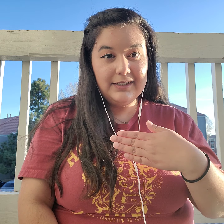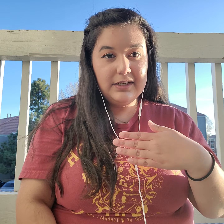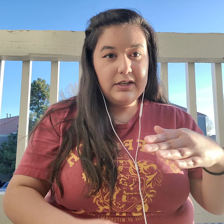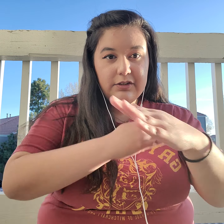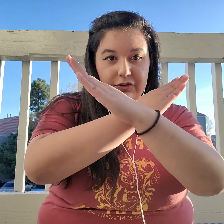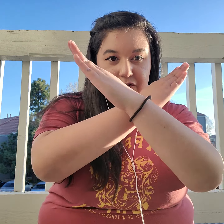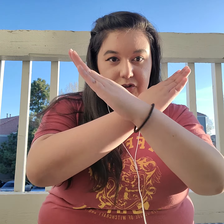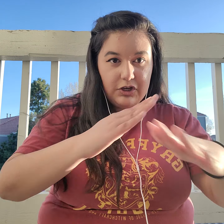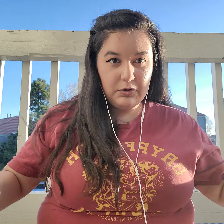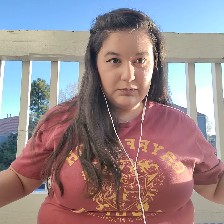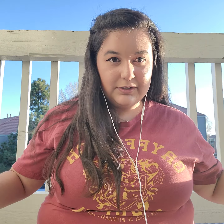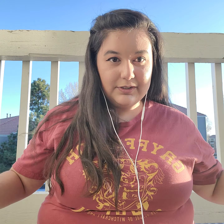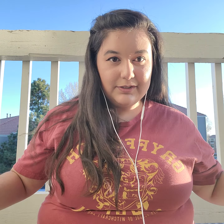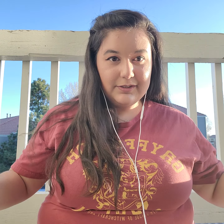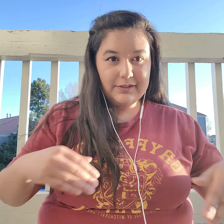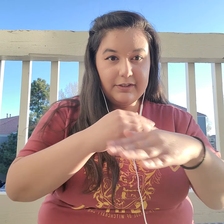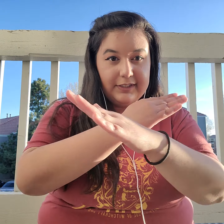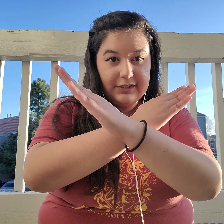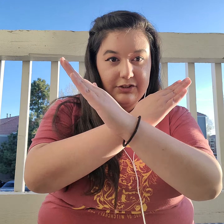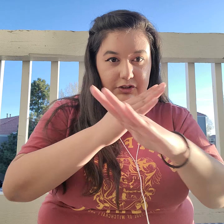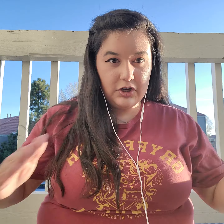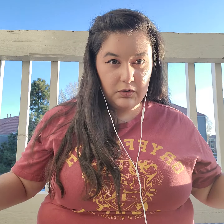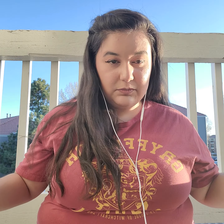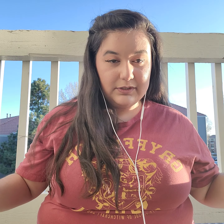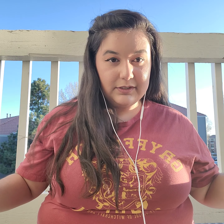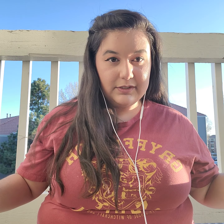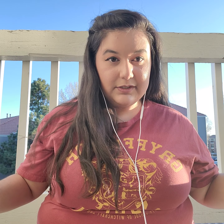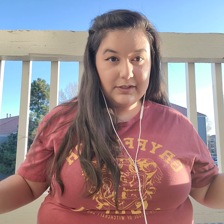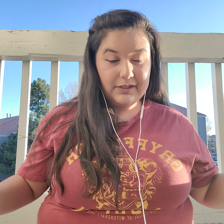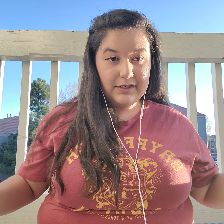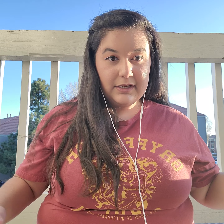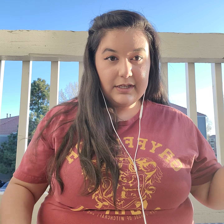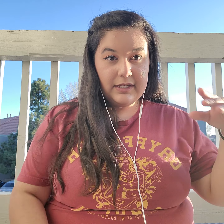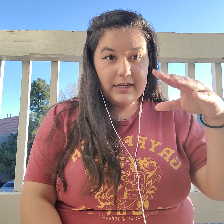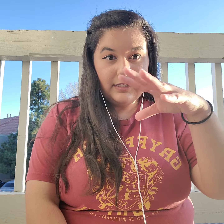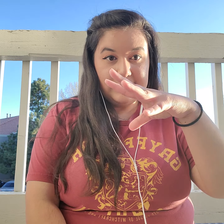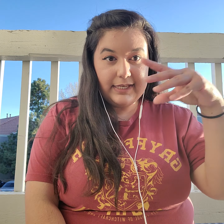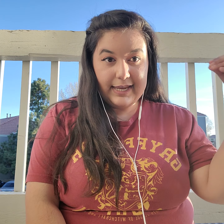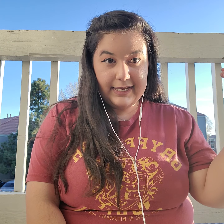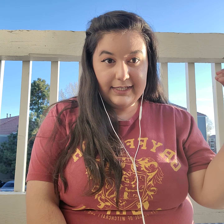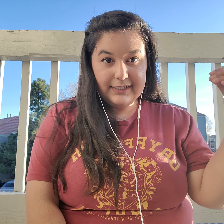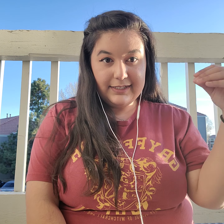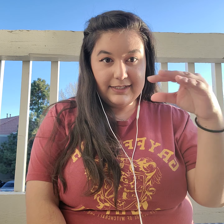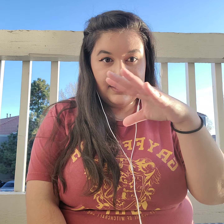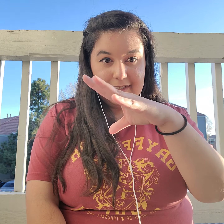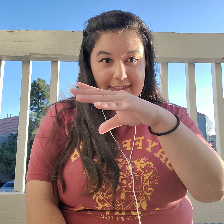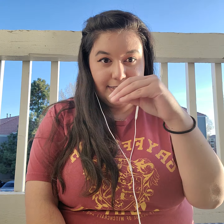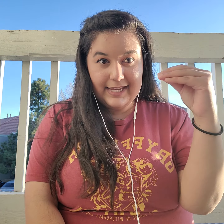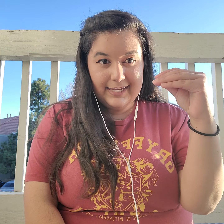Please don't. So, this is don't take, take